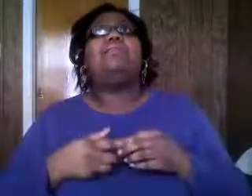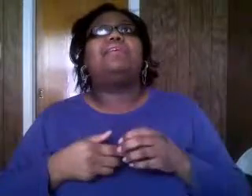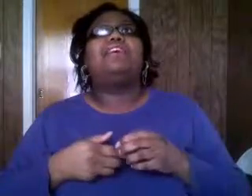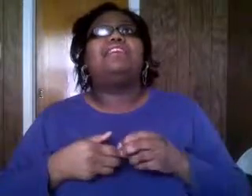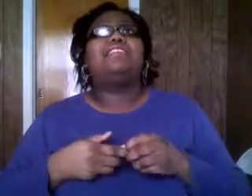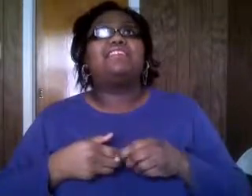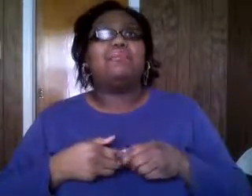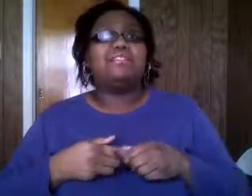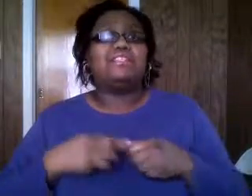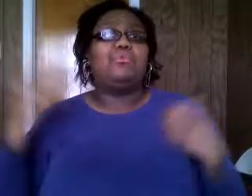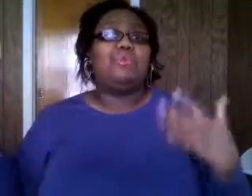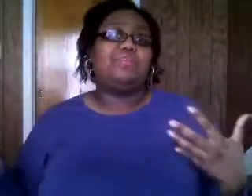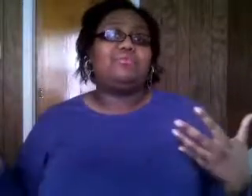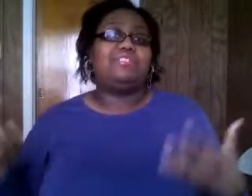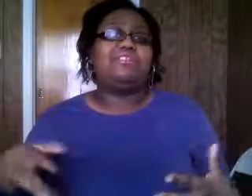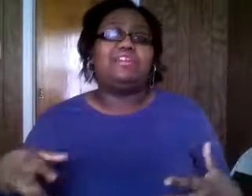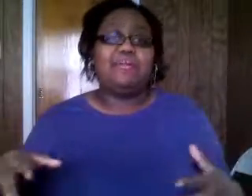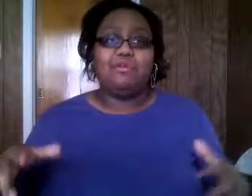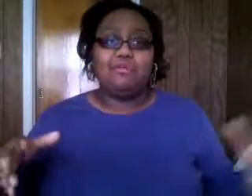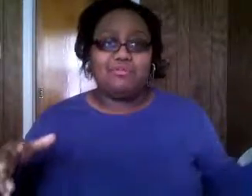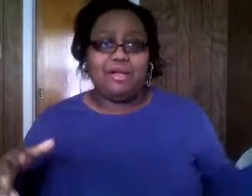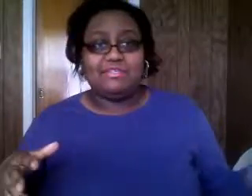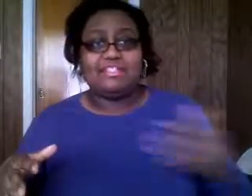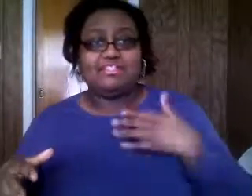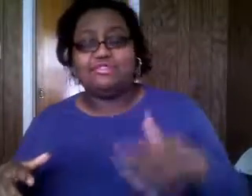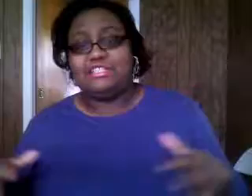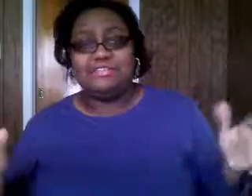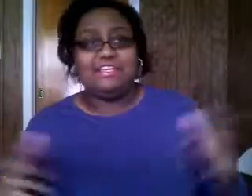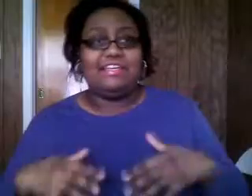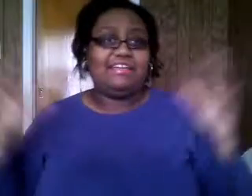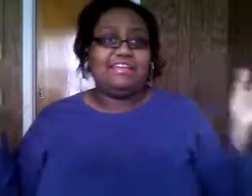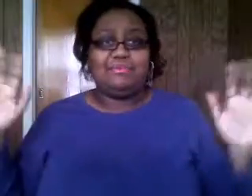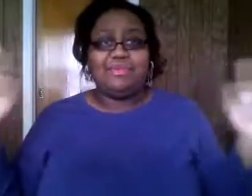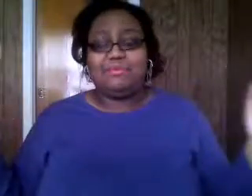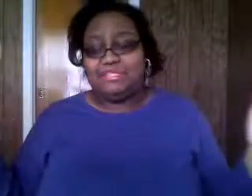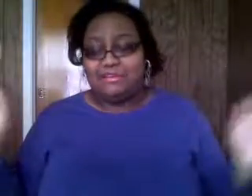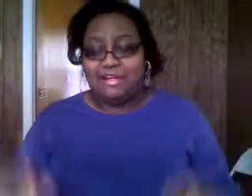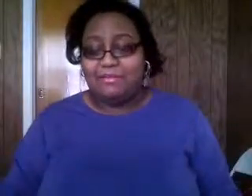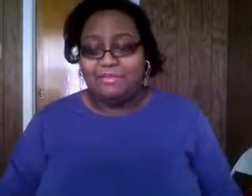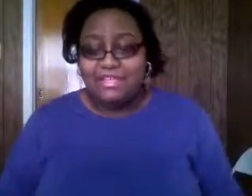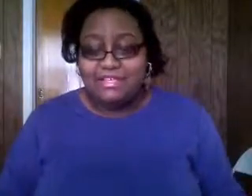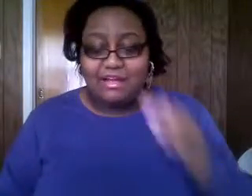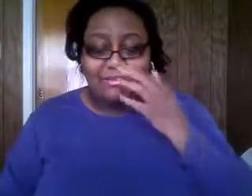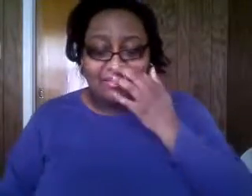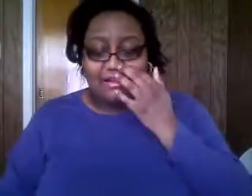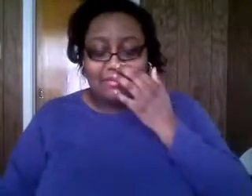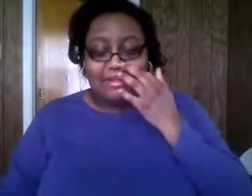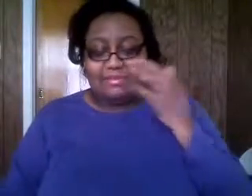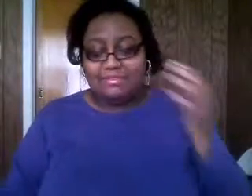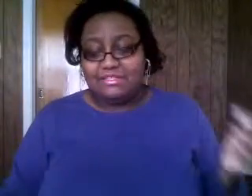didn't come into the morning when the sun came up and everybody was at the church and everything and you know we're ready to talk it out so i woke up and i was